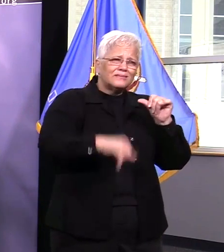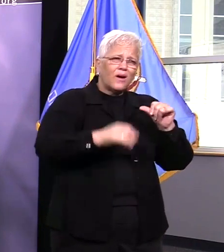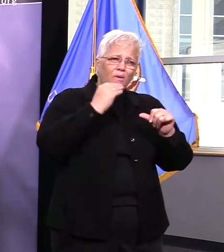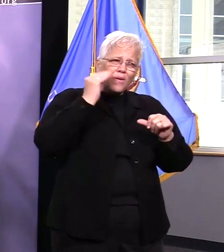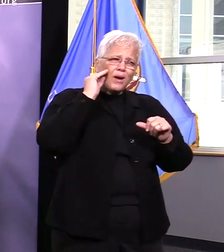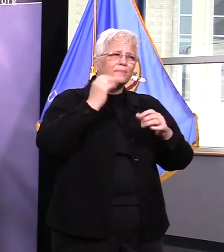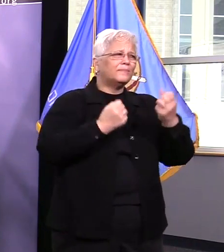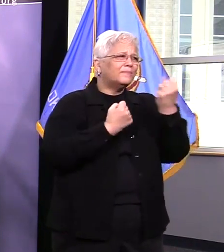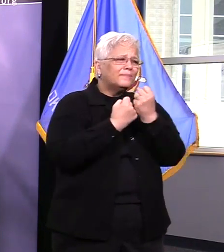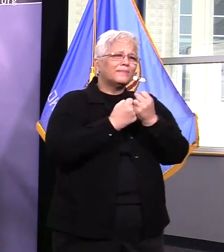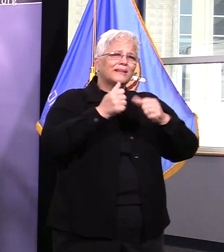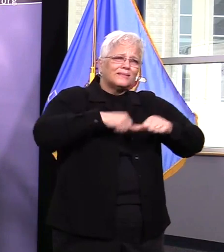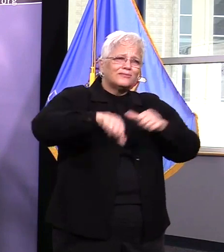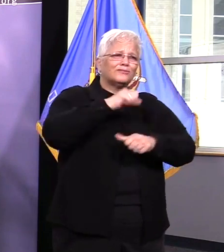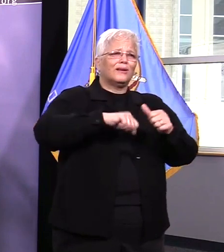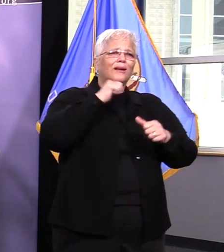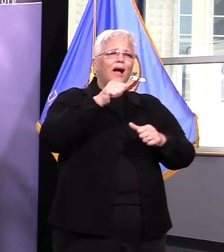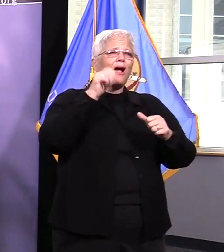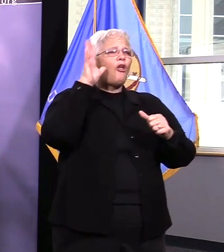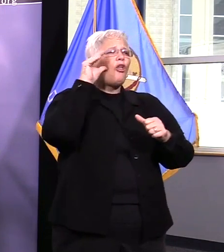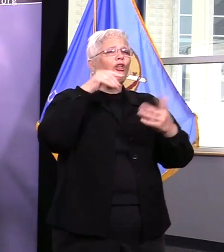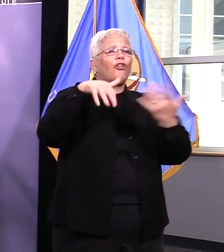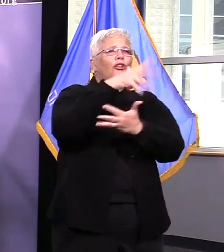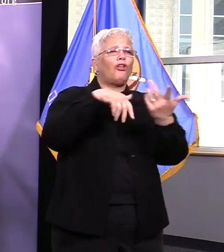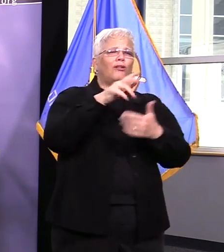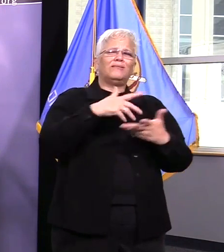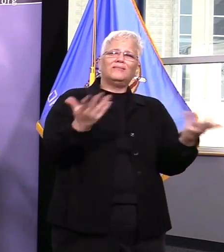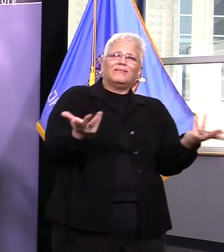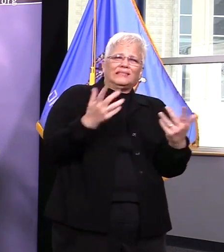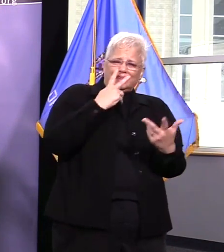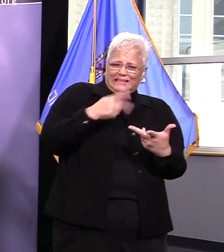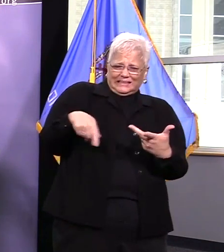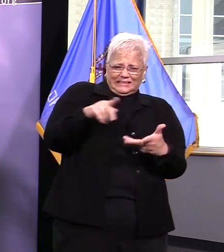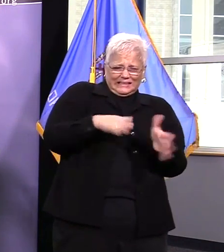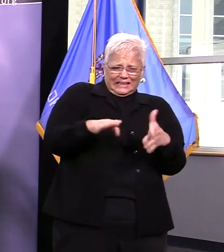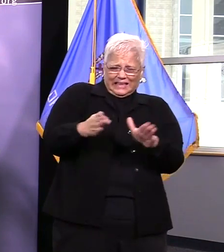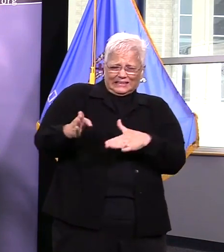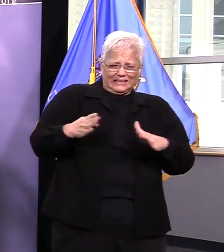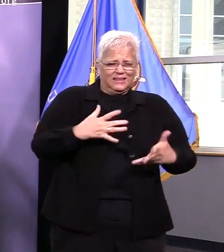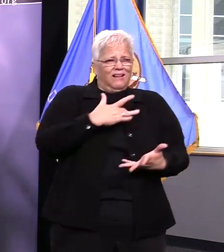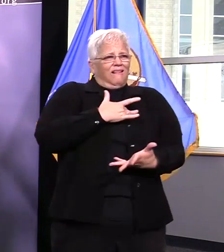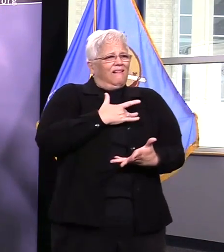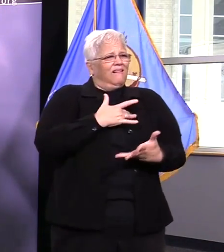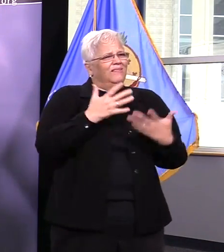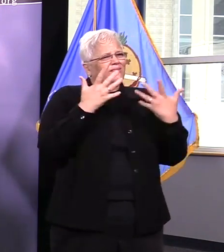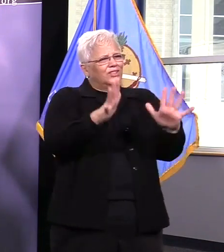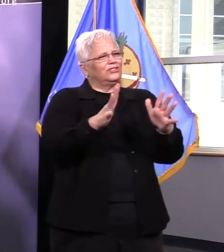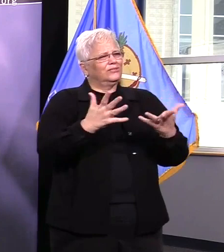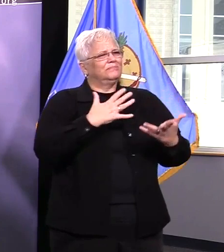the ultimate price during this pandemic will not have died in vain thank you and god bless us all